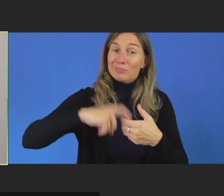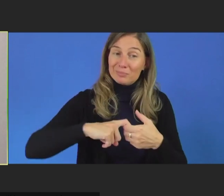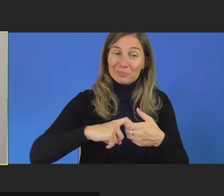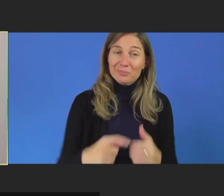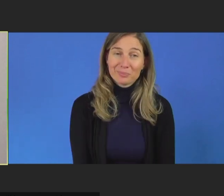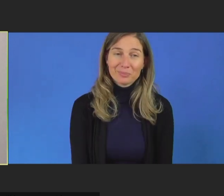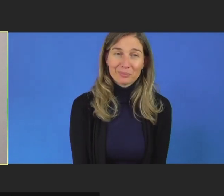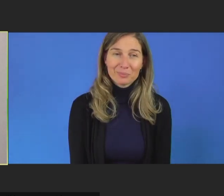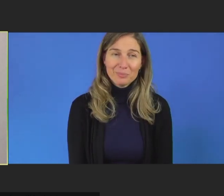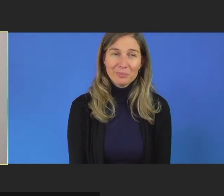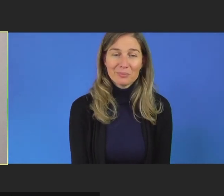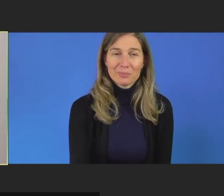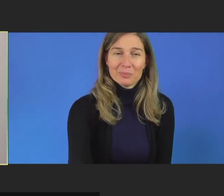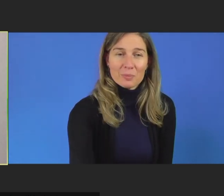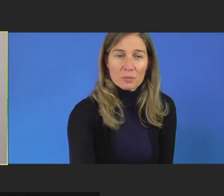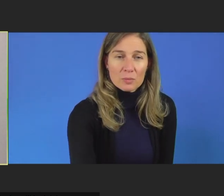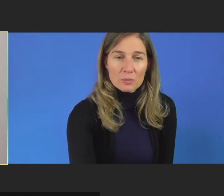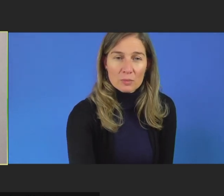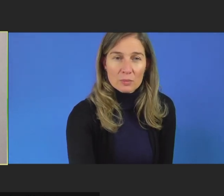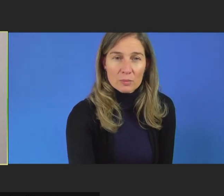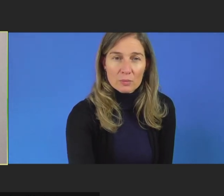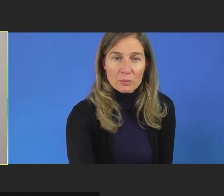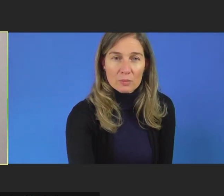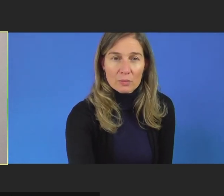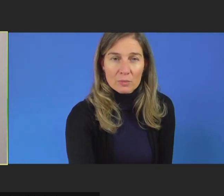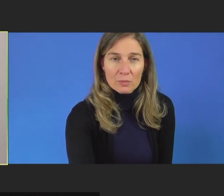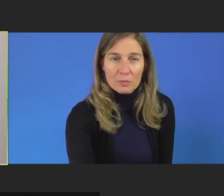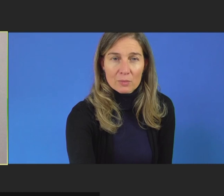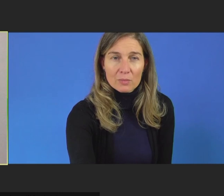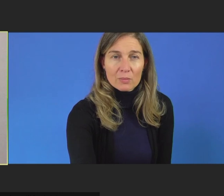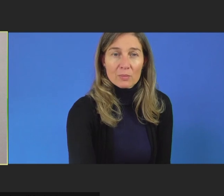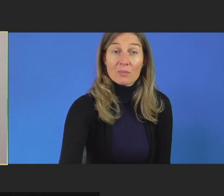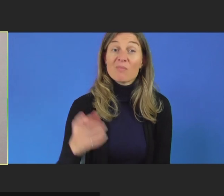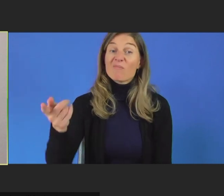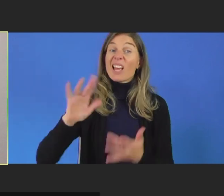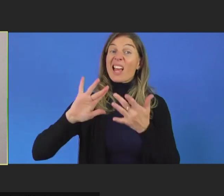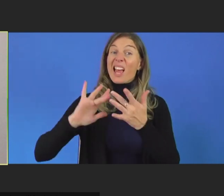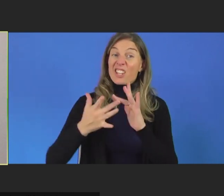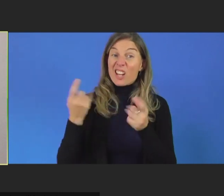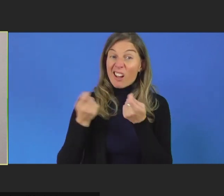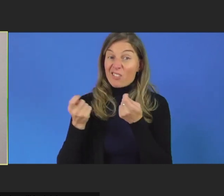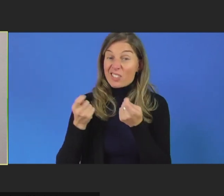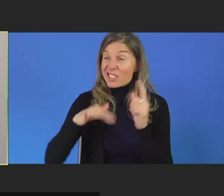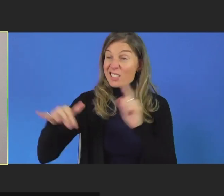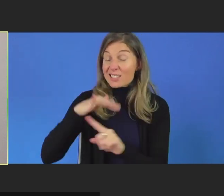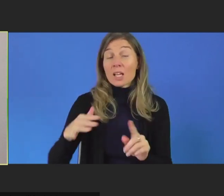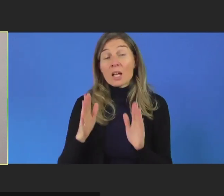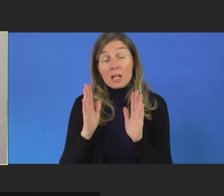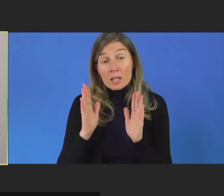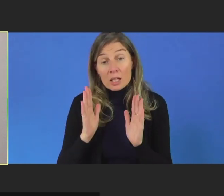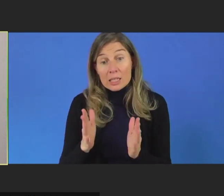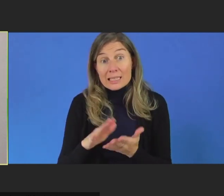definitely need more leadership initiatives in the Internet governance space. So to